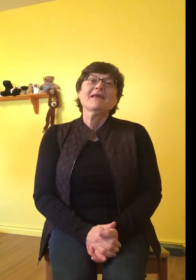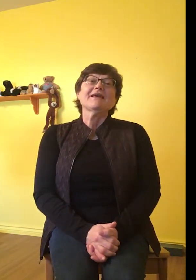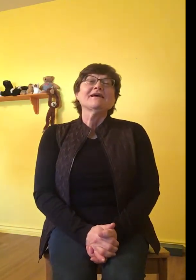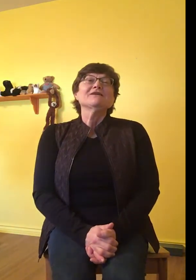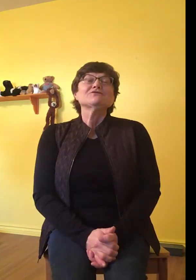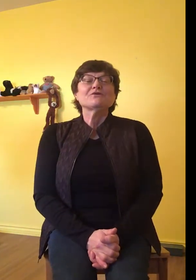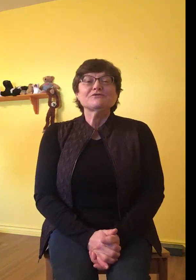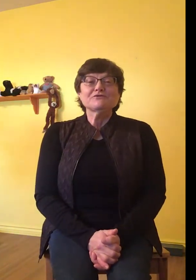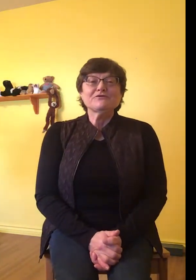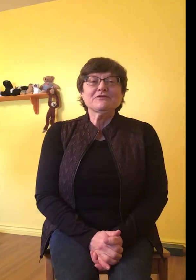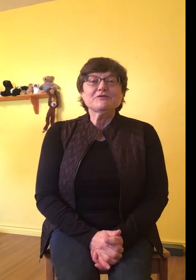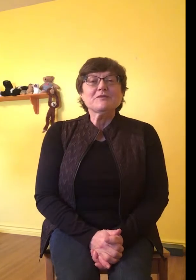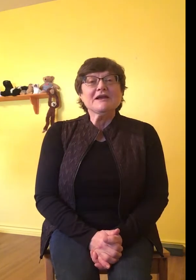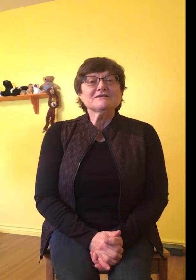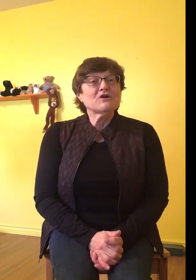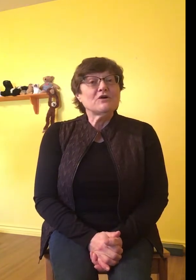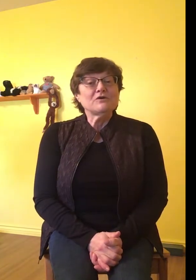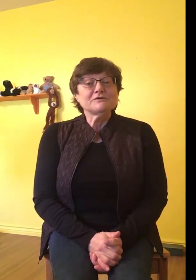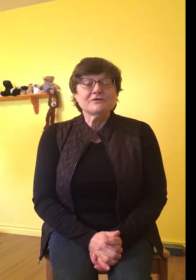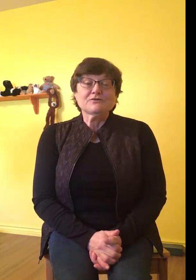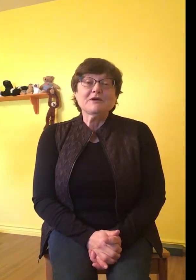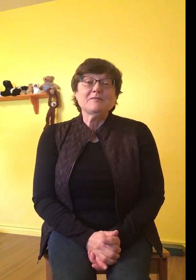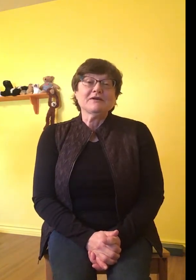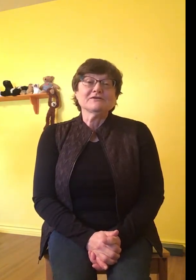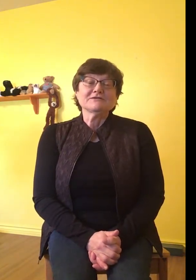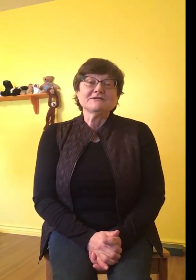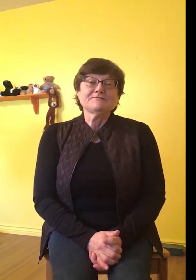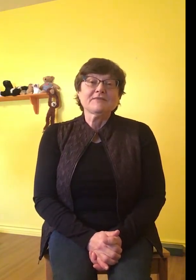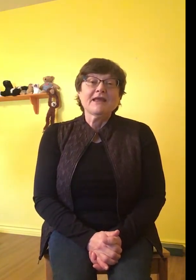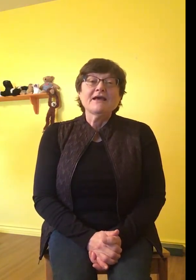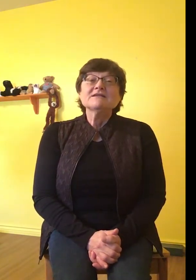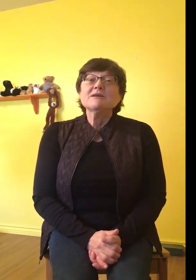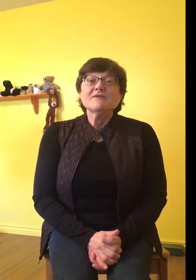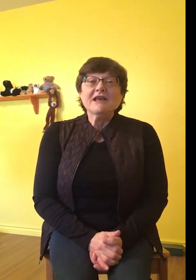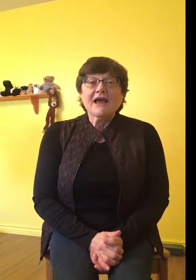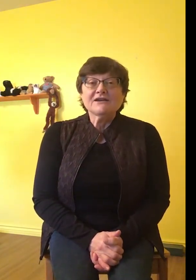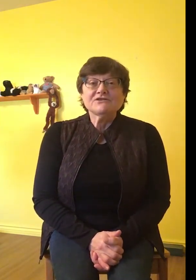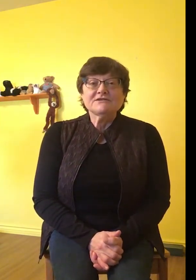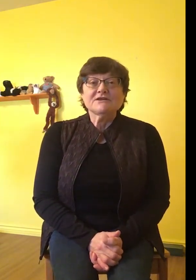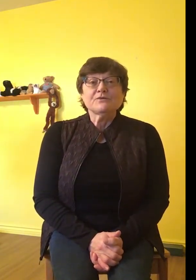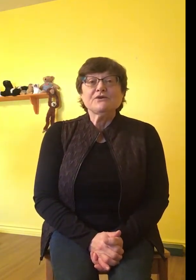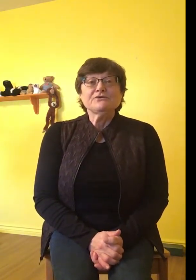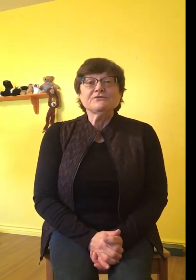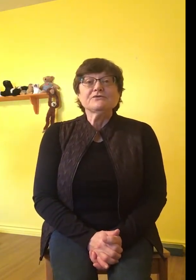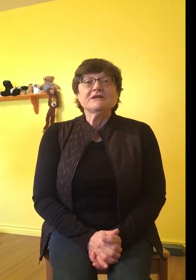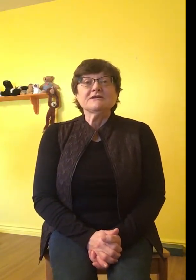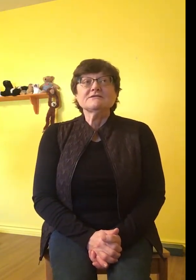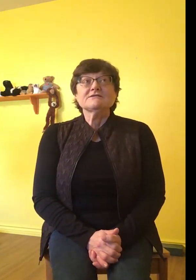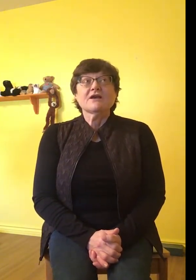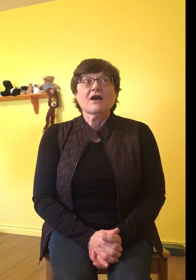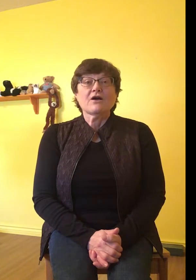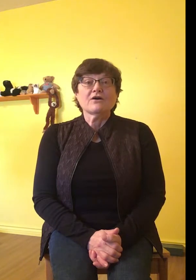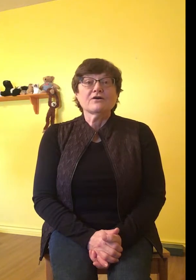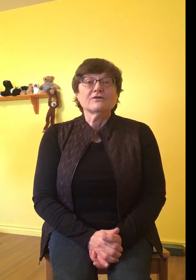So our first finger play is called The Three Bears. Some of the actions that we use for this are